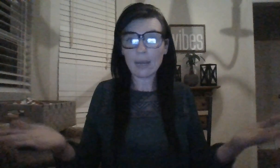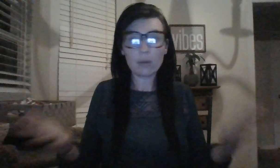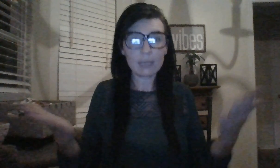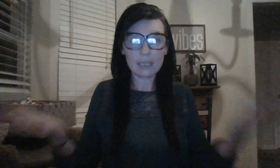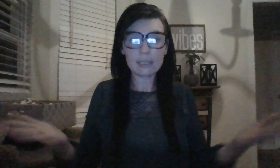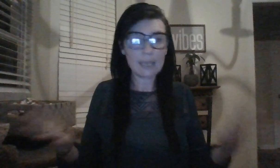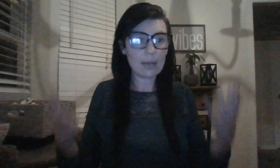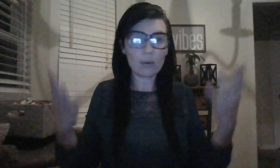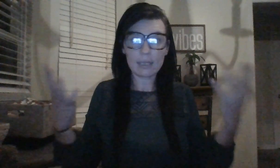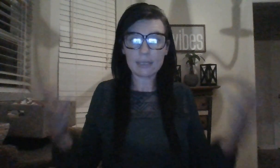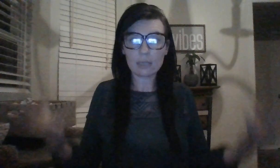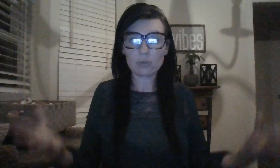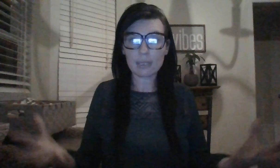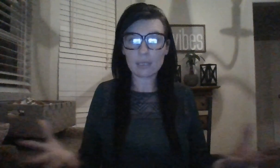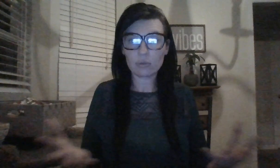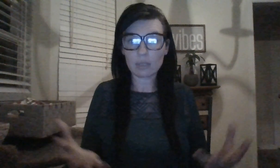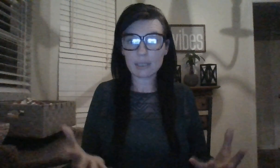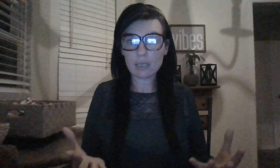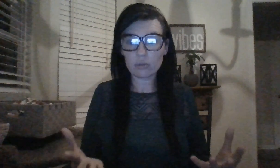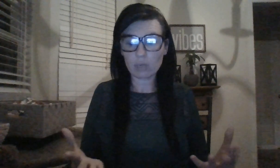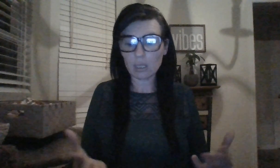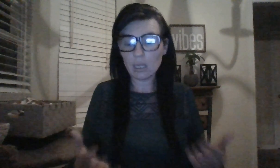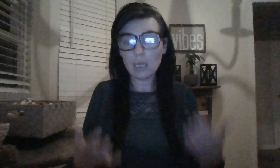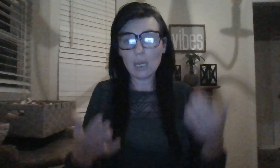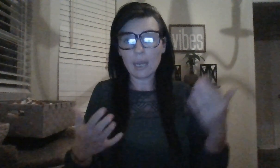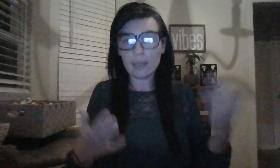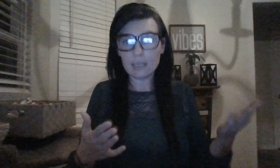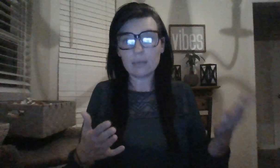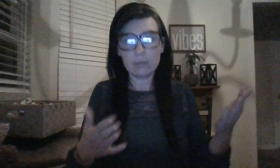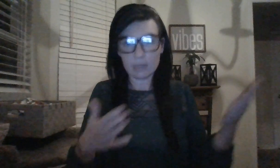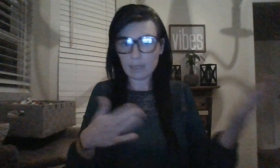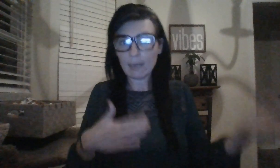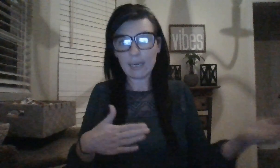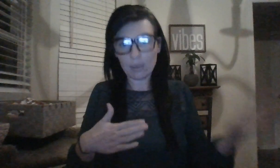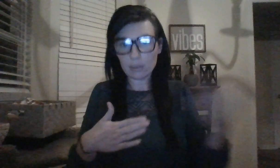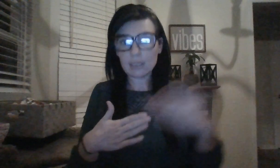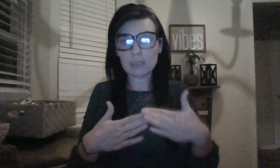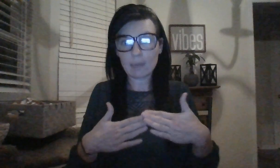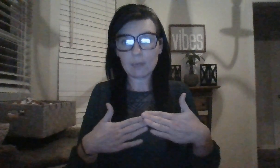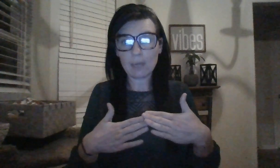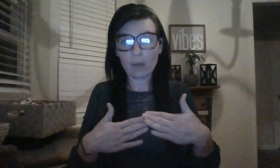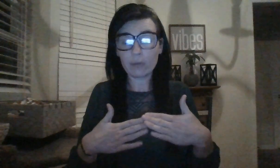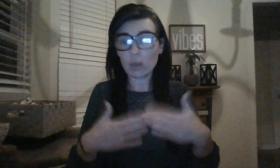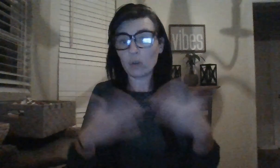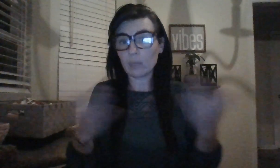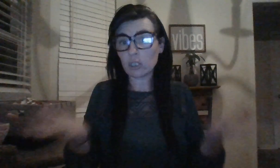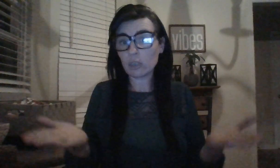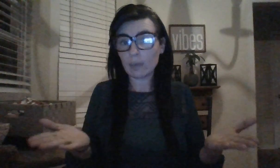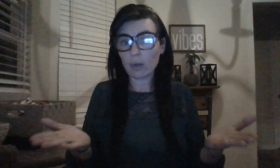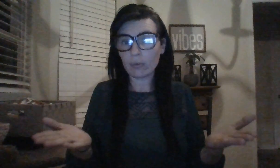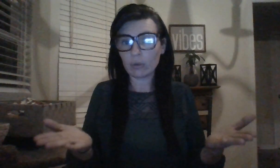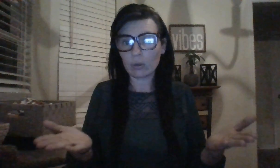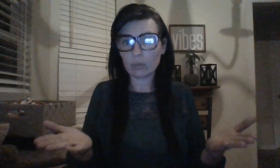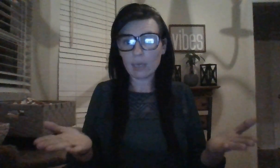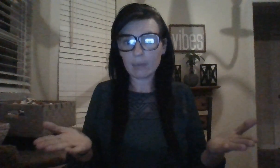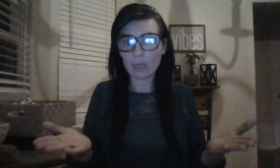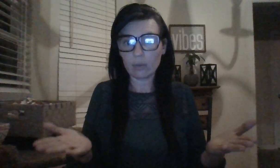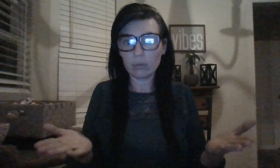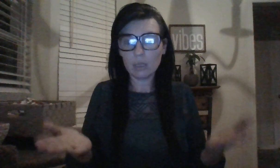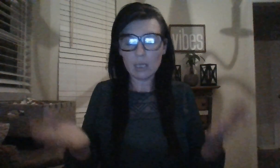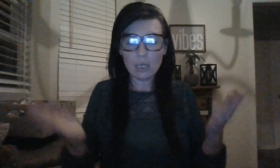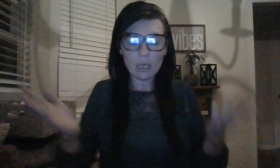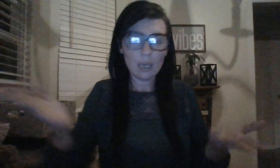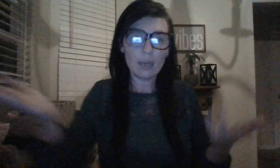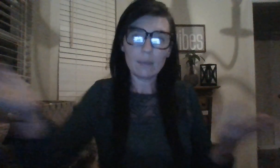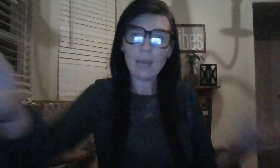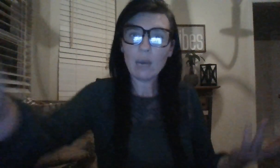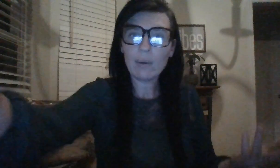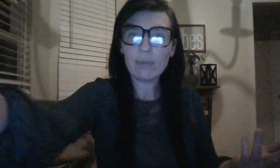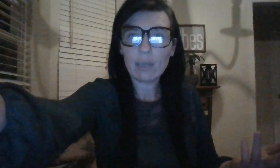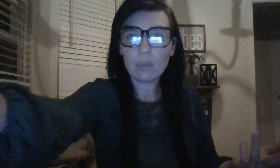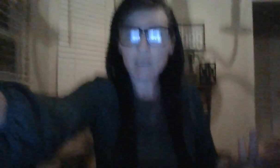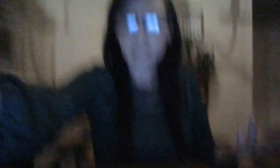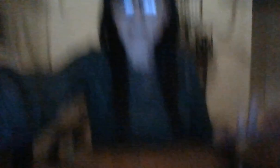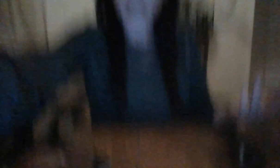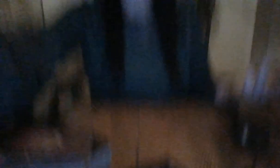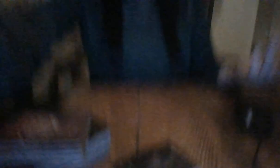out, kicked out, etc., etc., etc. And then somebody else is about to be offered a home they should have been offered a long time ago. However, that floods in.